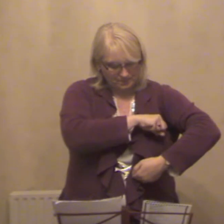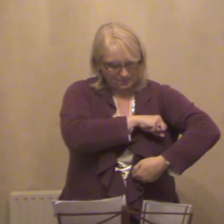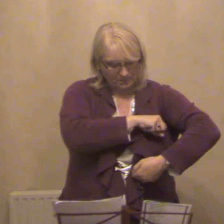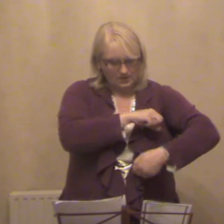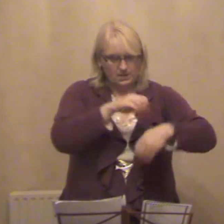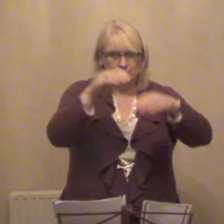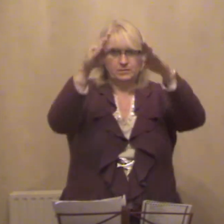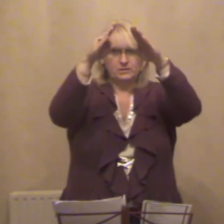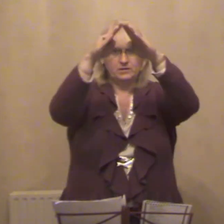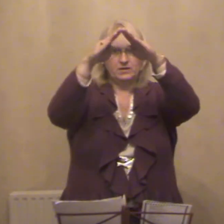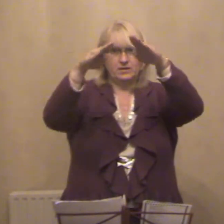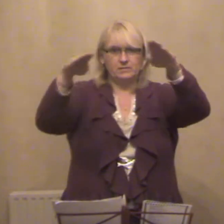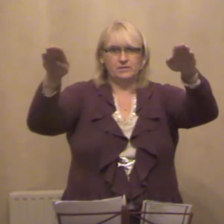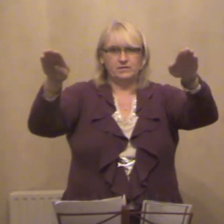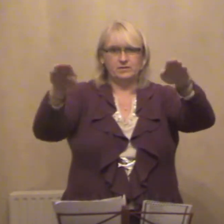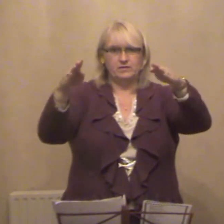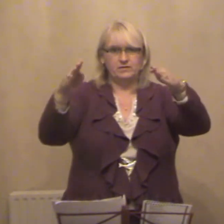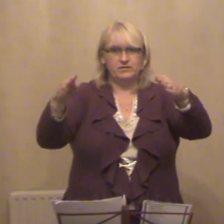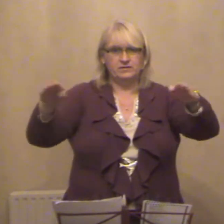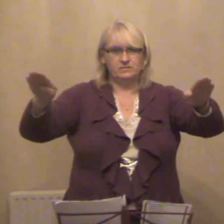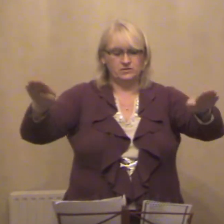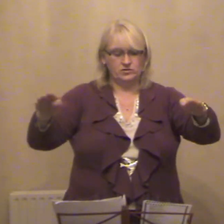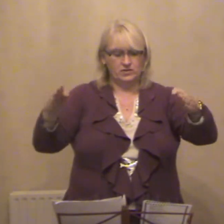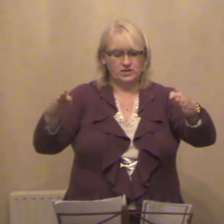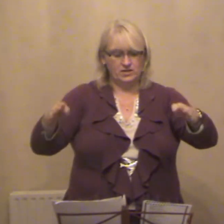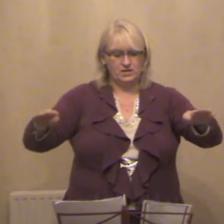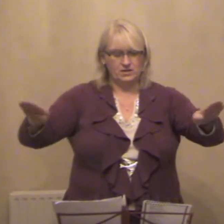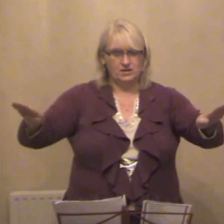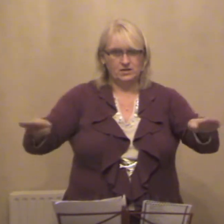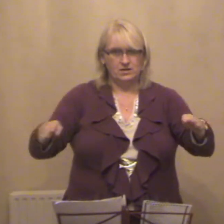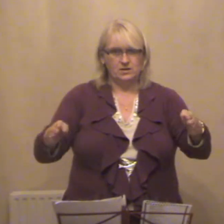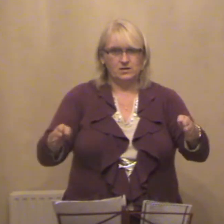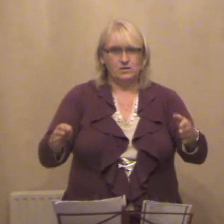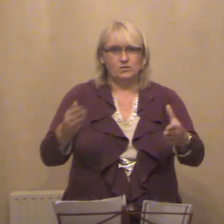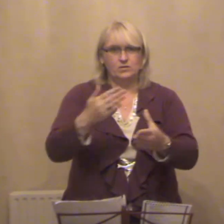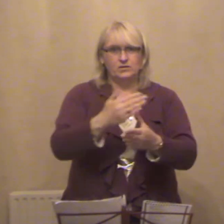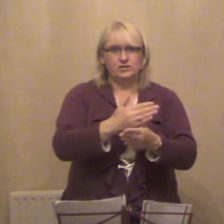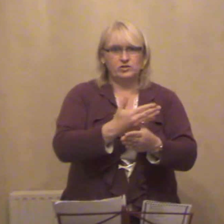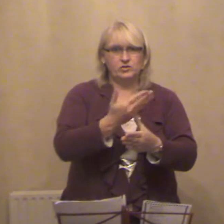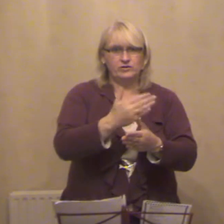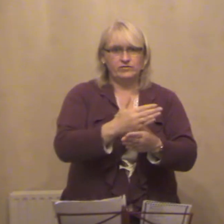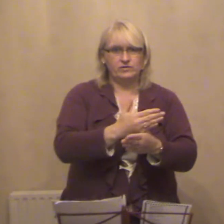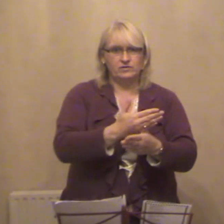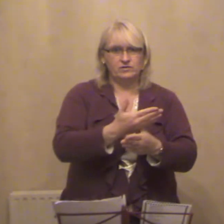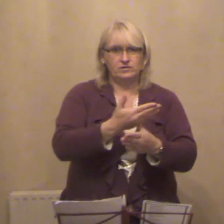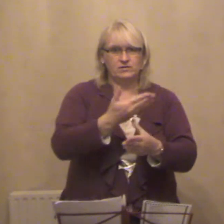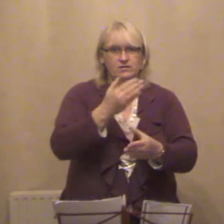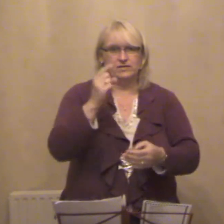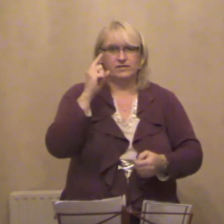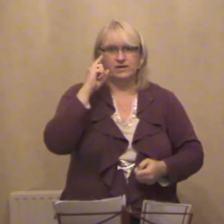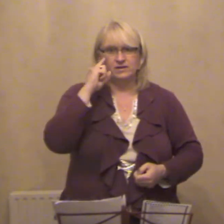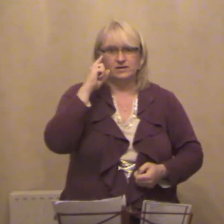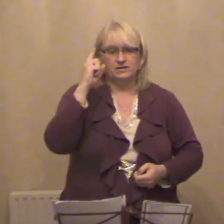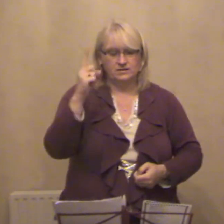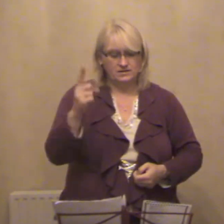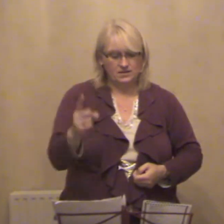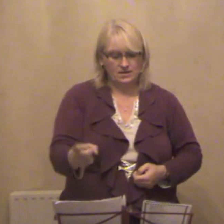Putting up the Christmas tree, what a joyful thing to see.